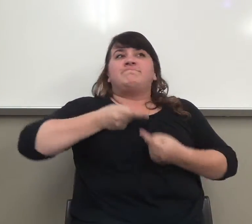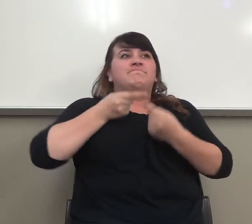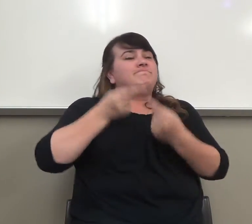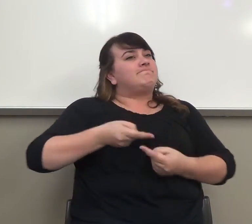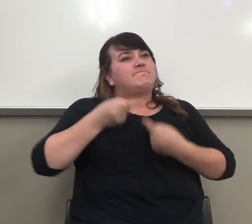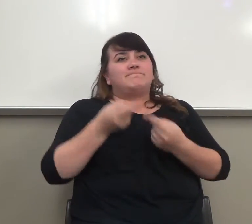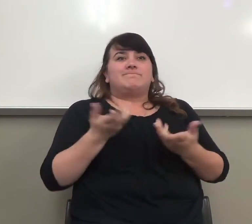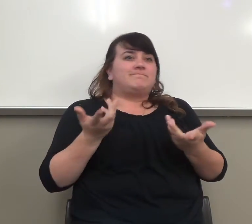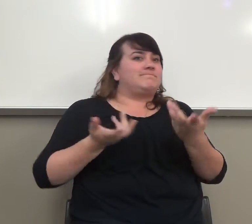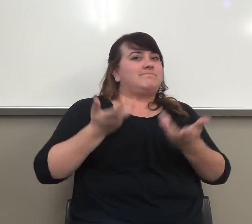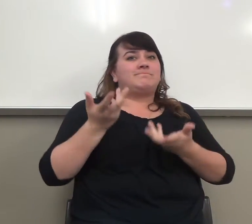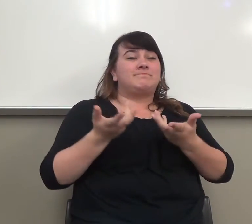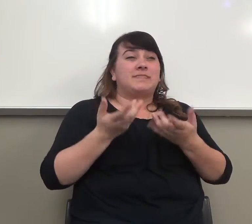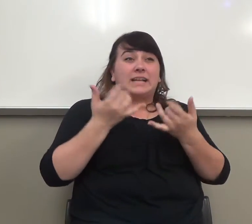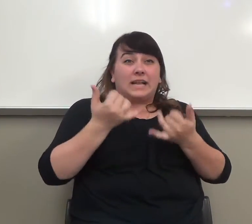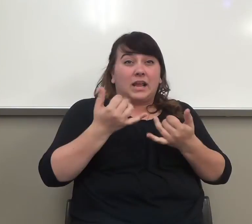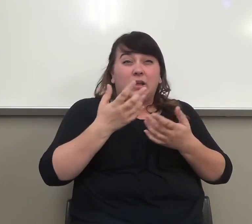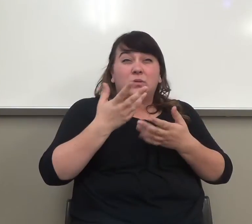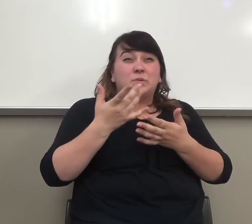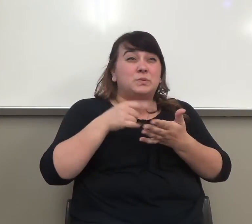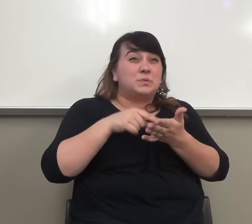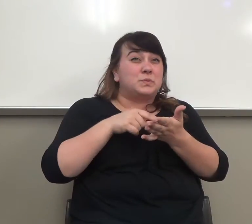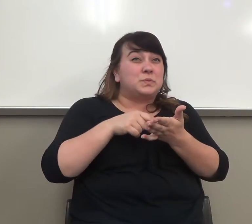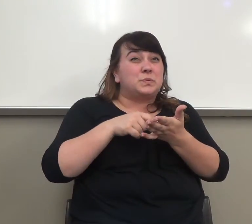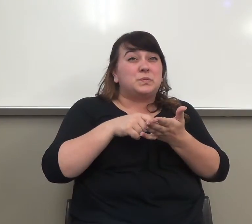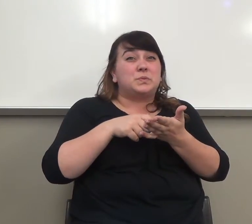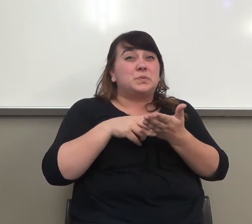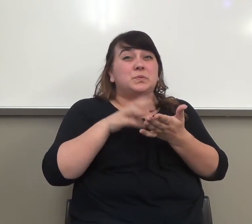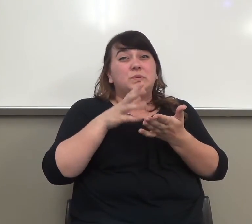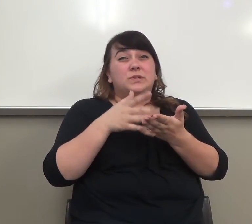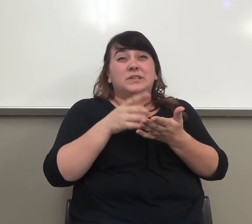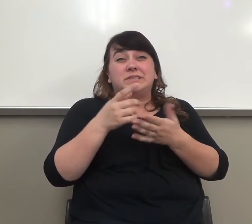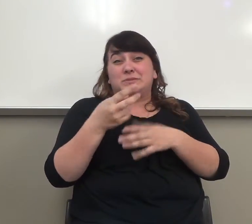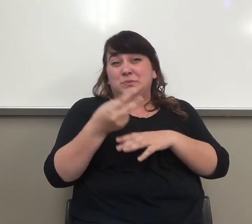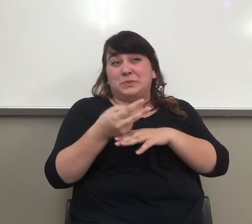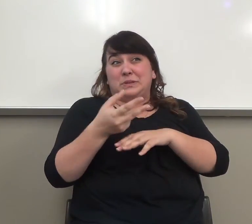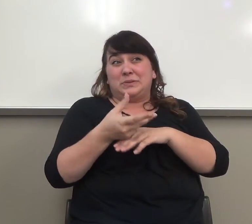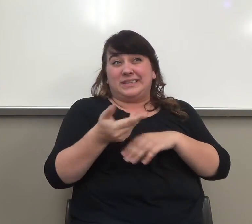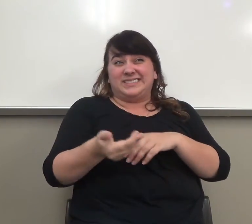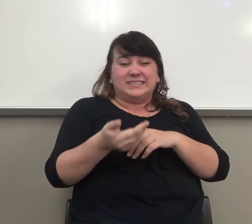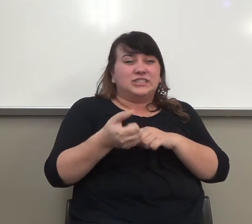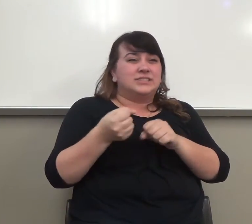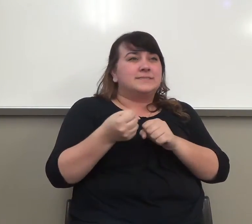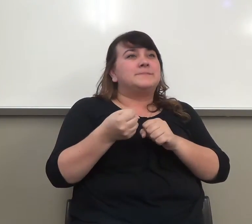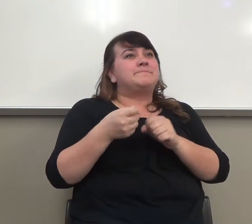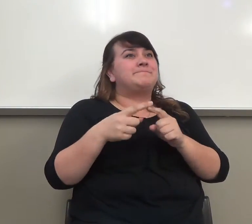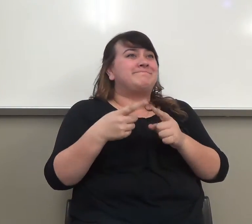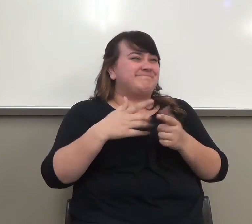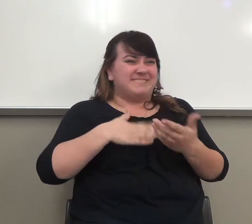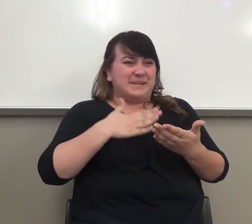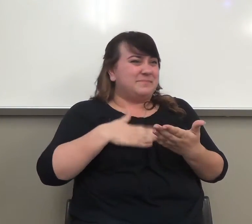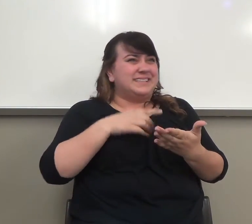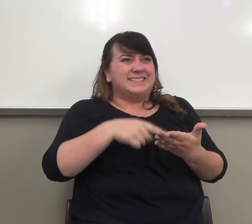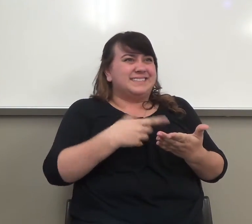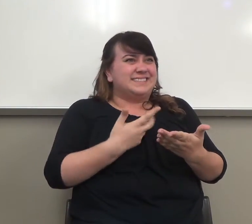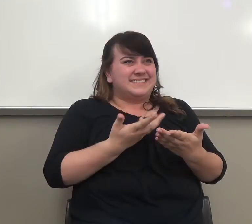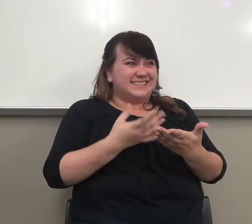It's due, now it's due in a, in a couple of days, and I'm not happy with this graph. Do I